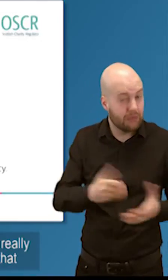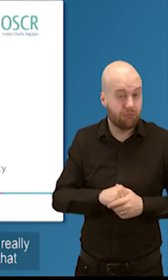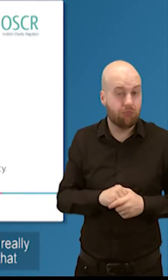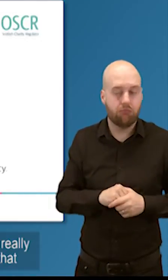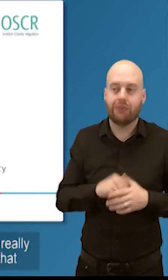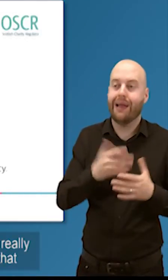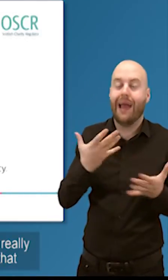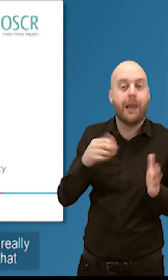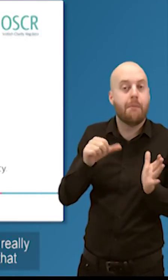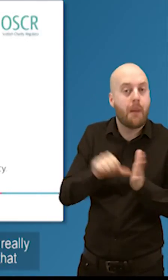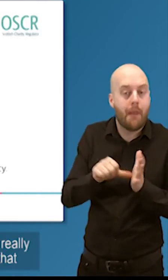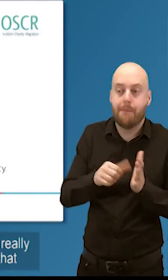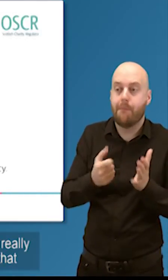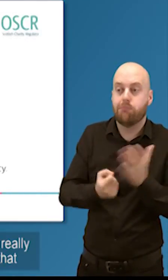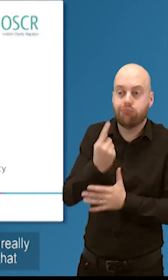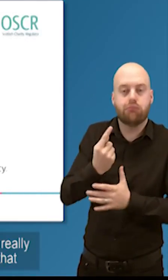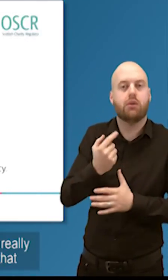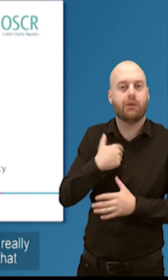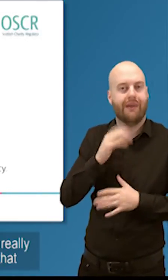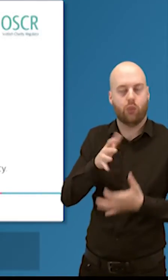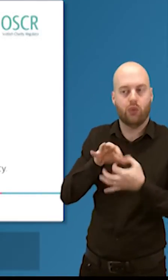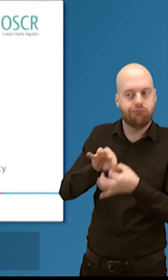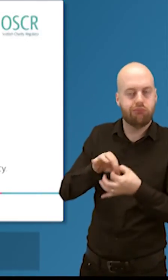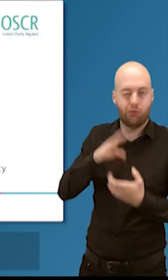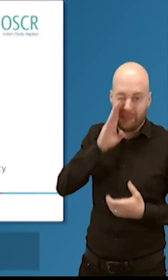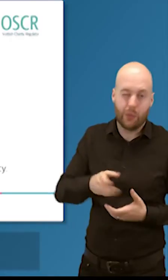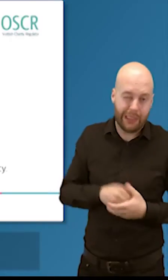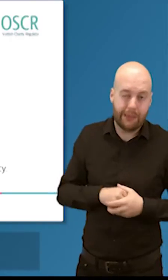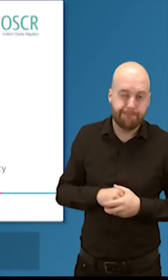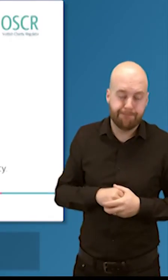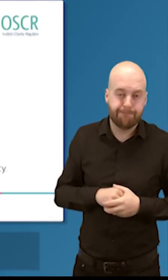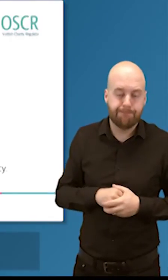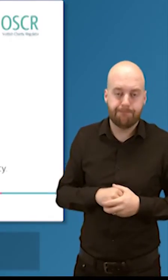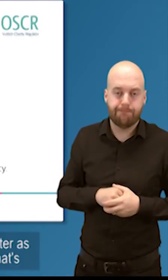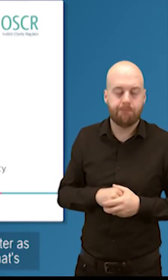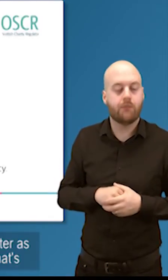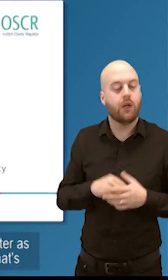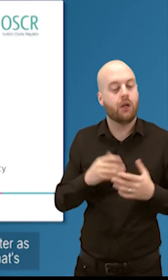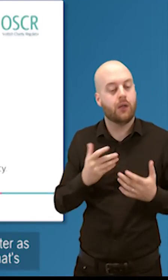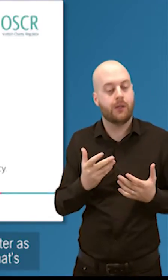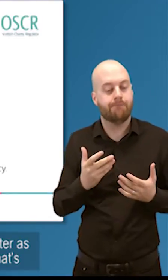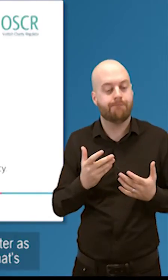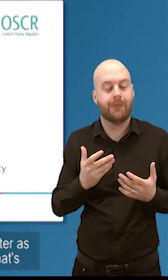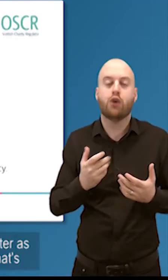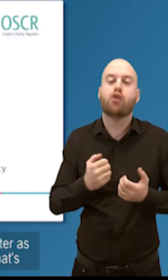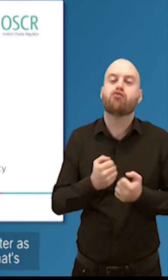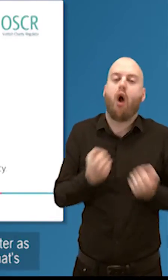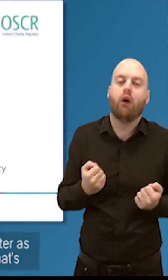really work hard on on on things when tough things happen that wouldn't be helpful let the public know we're here